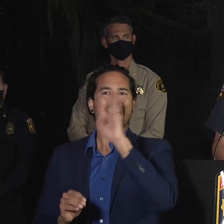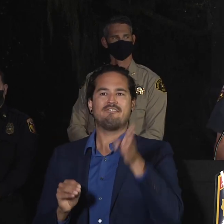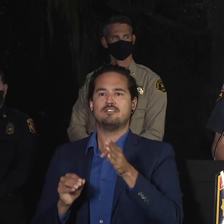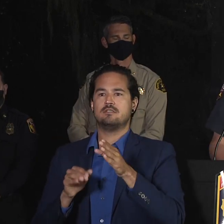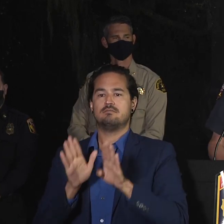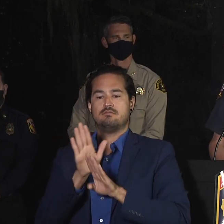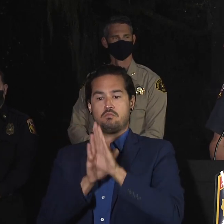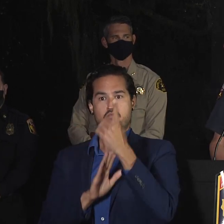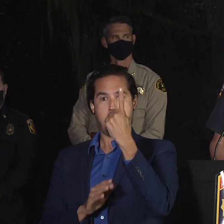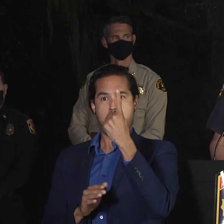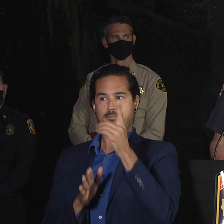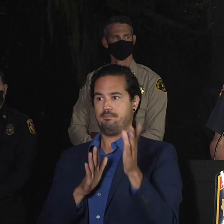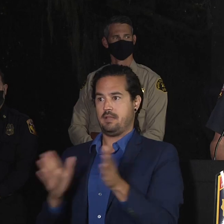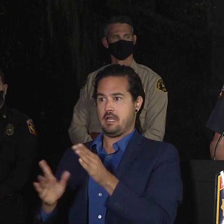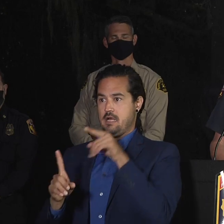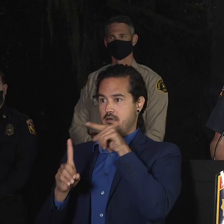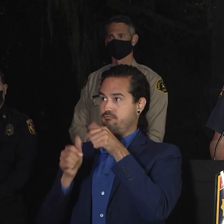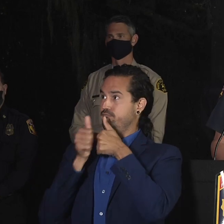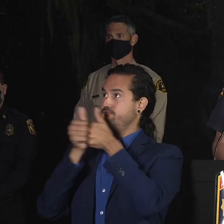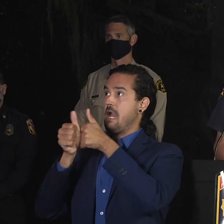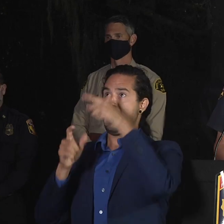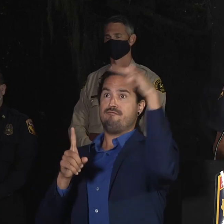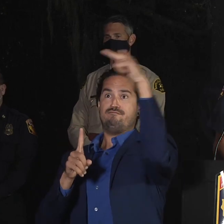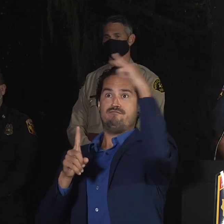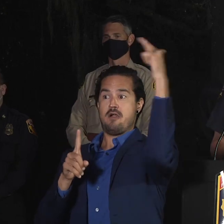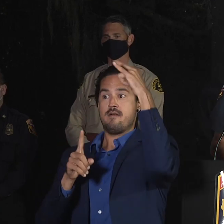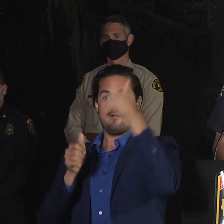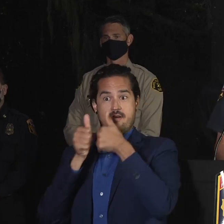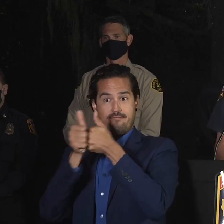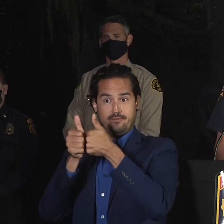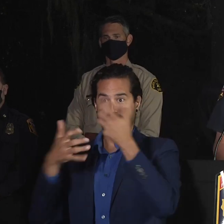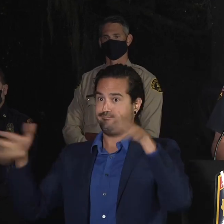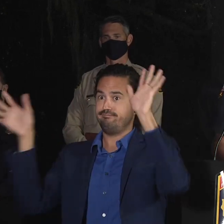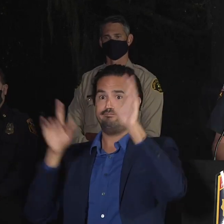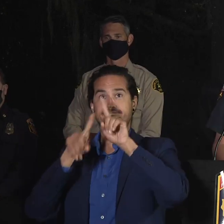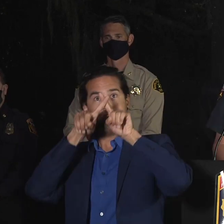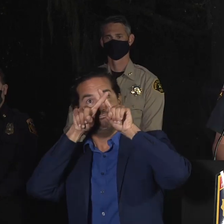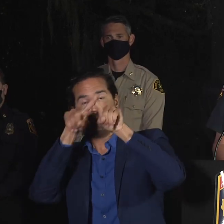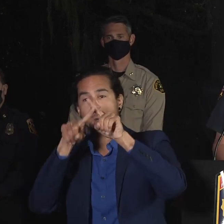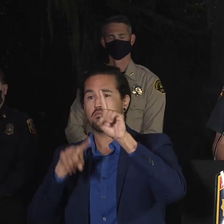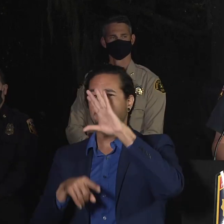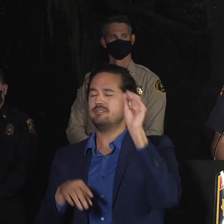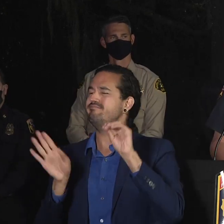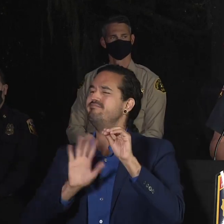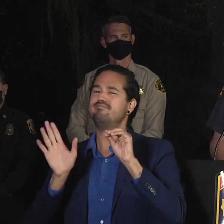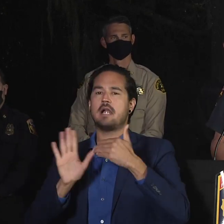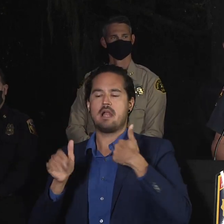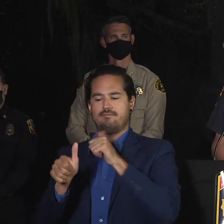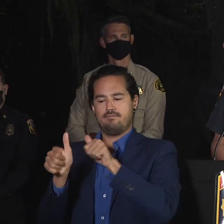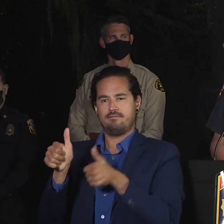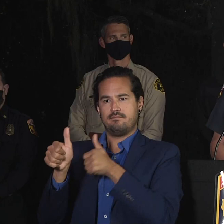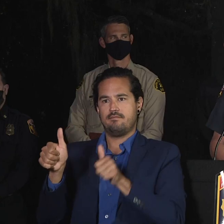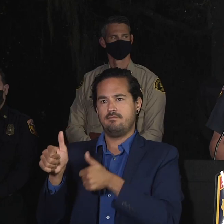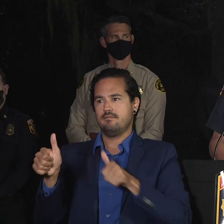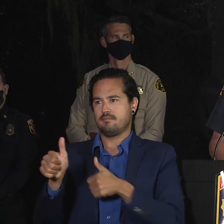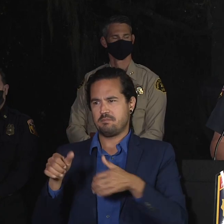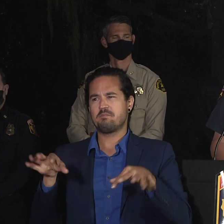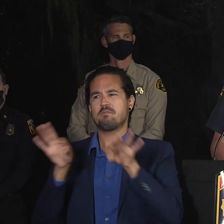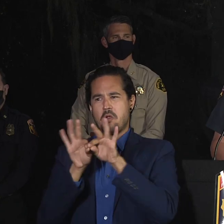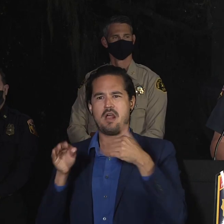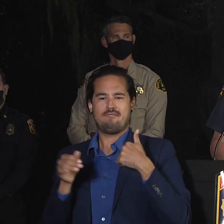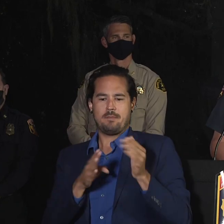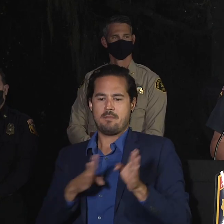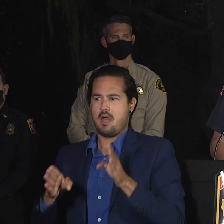because there are so many variables with that. So it is an important tool. It's a very valuable tool, but it's not our only tool. And